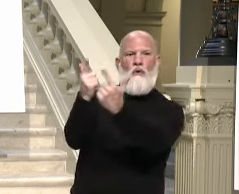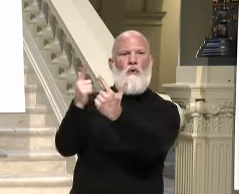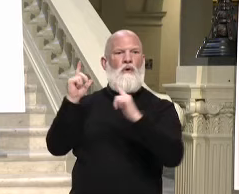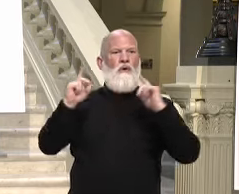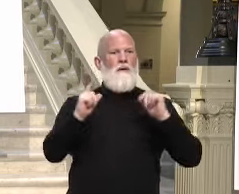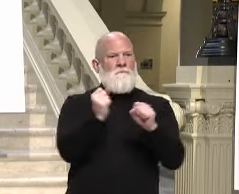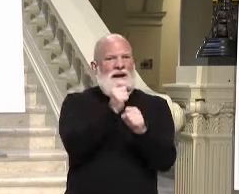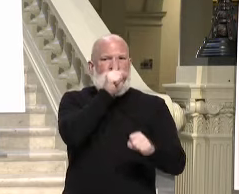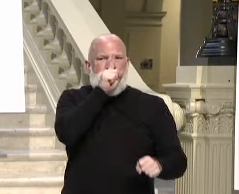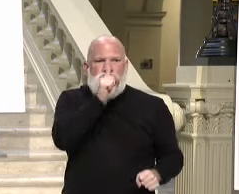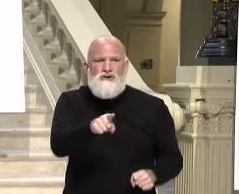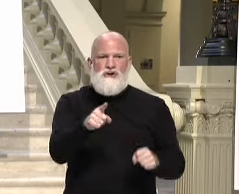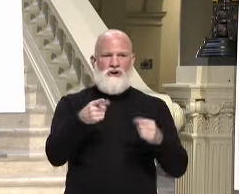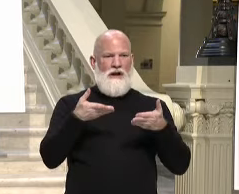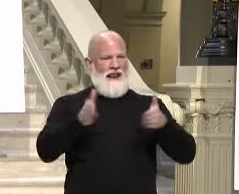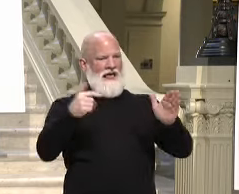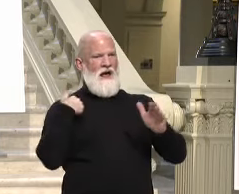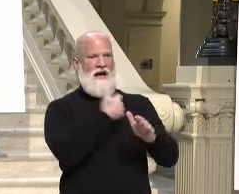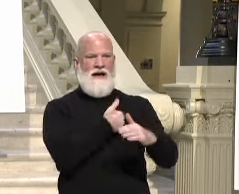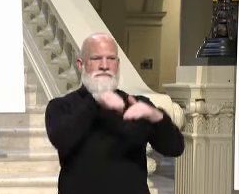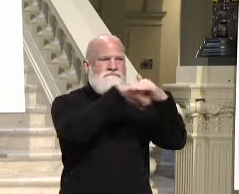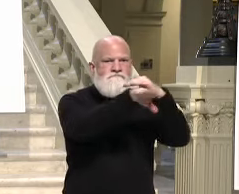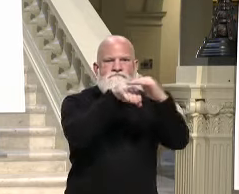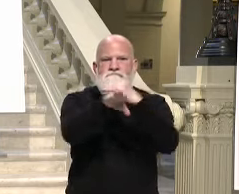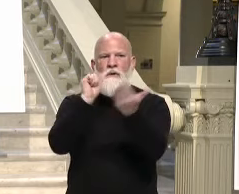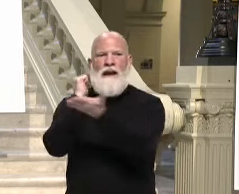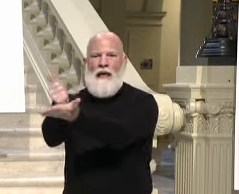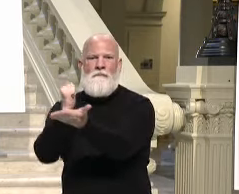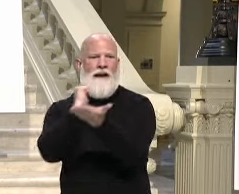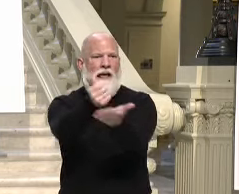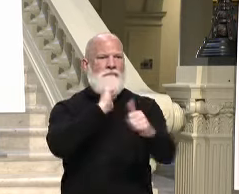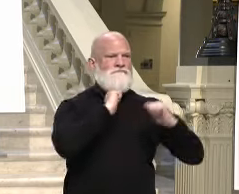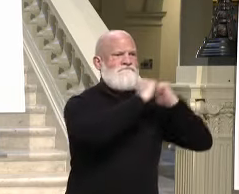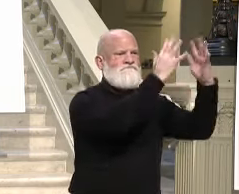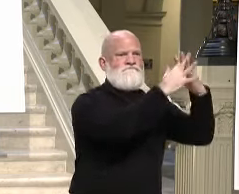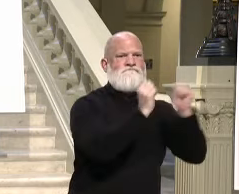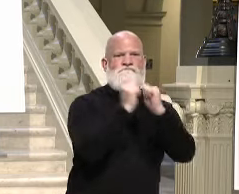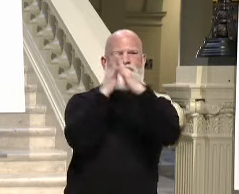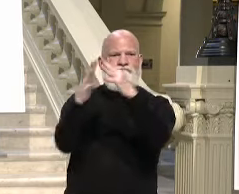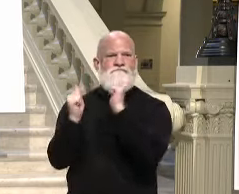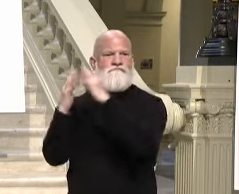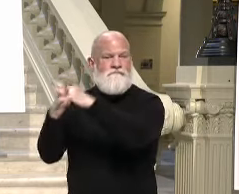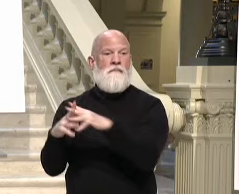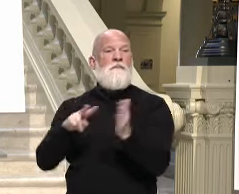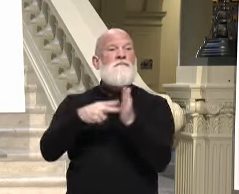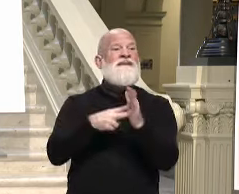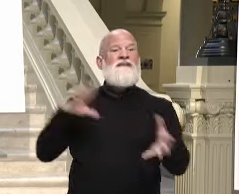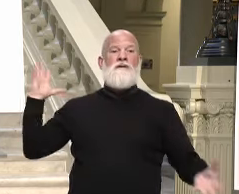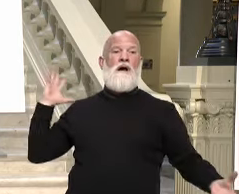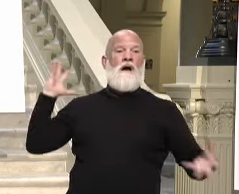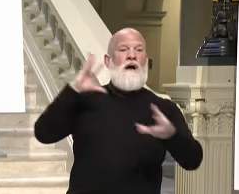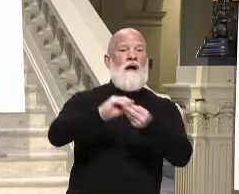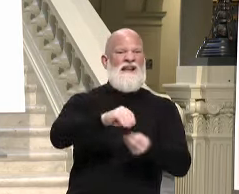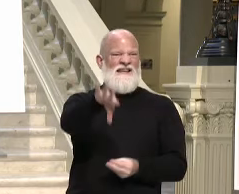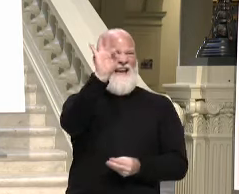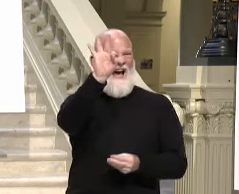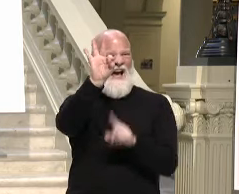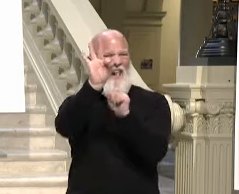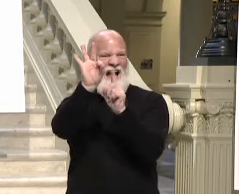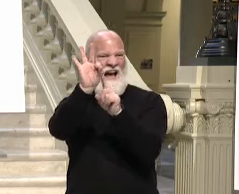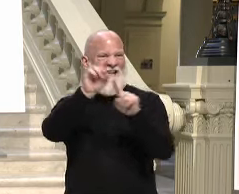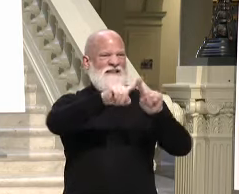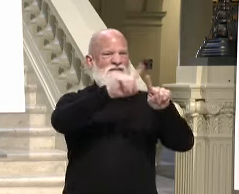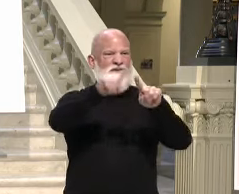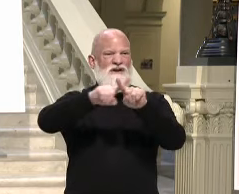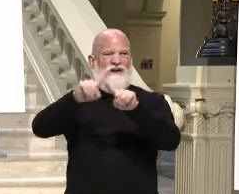begin on March 17th. With the opening of the additional mass sites, we'll have the potential to administer a minimum of 20,000 more